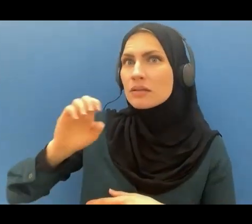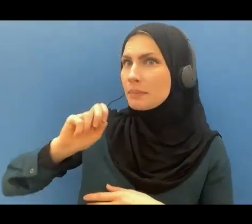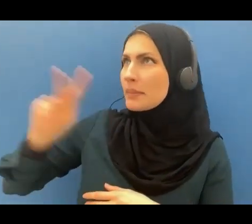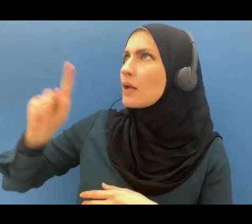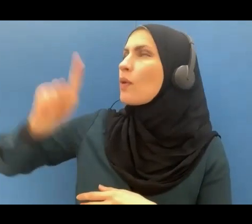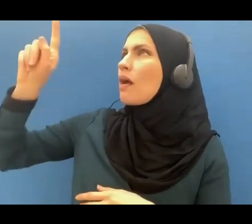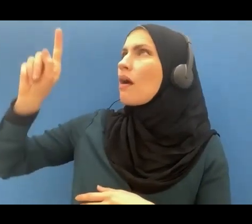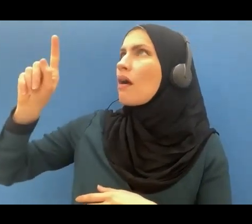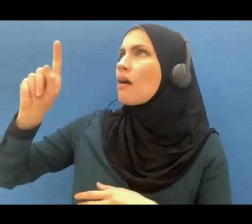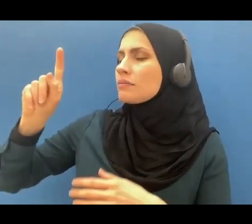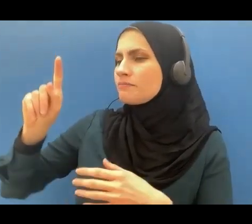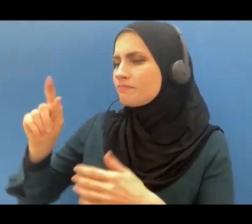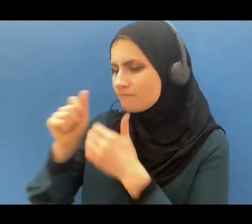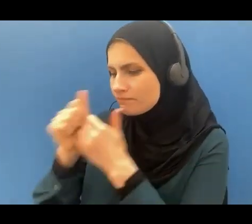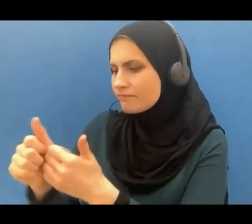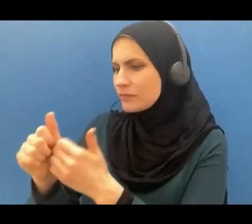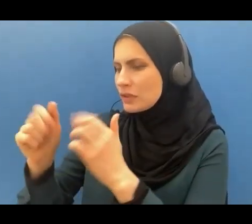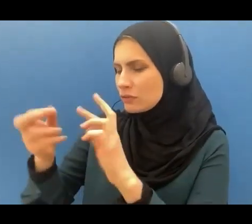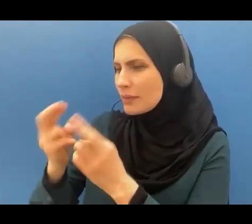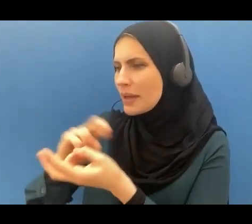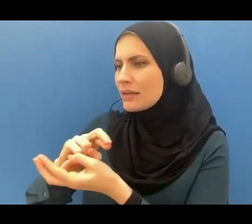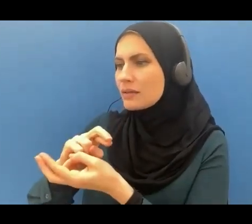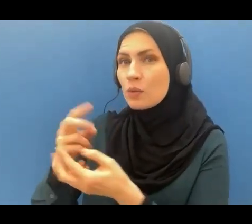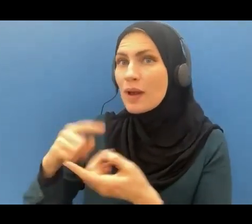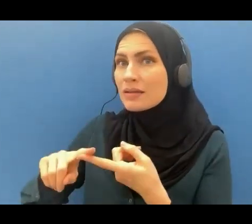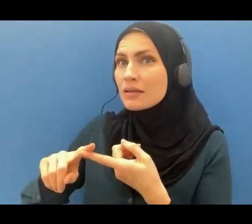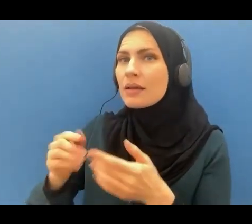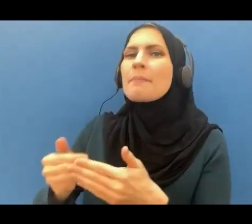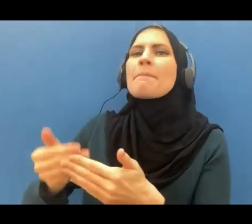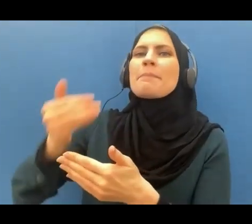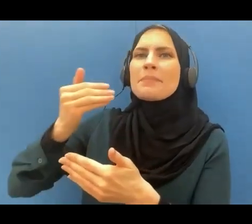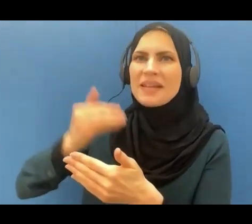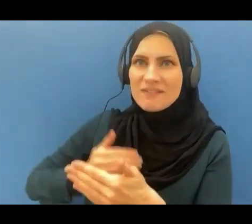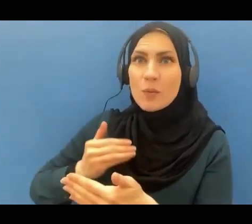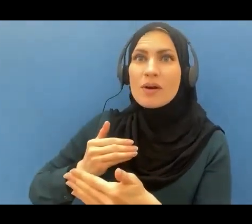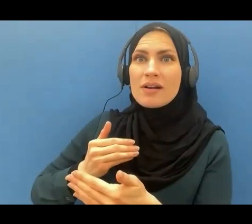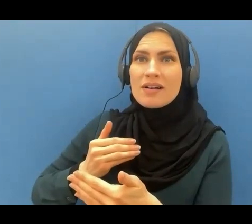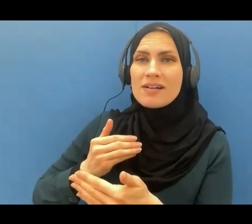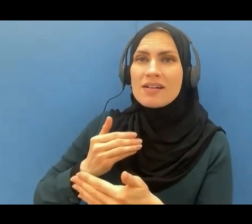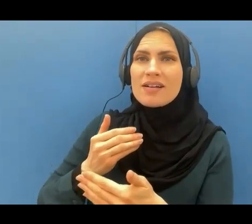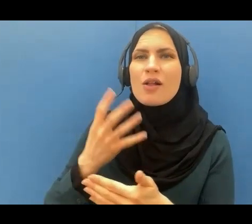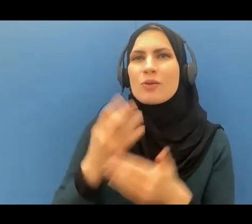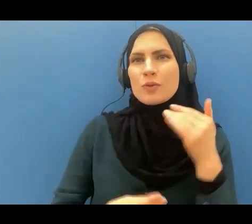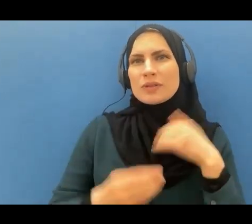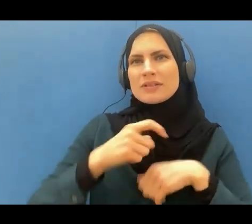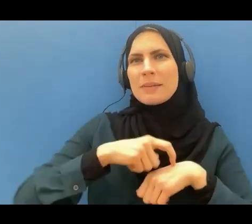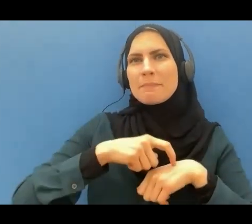before you lose the clock, before you die,